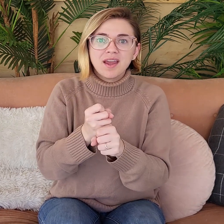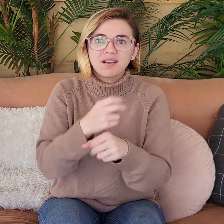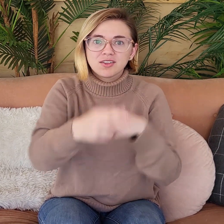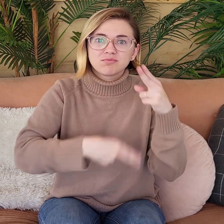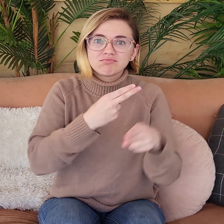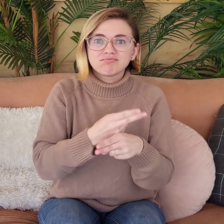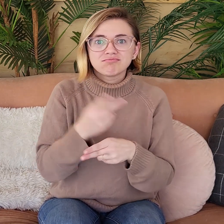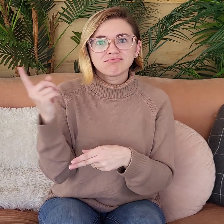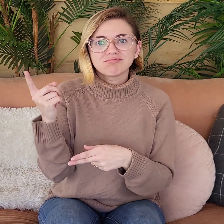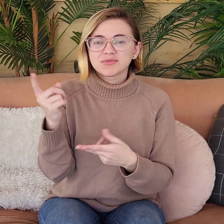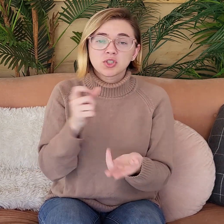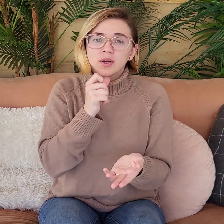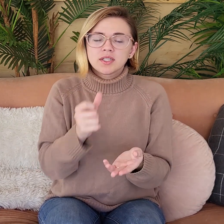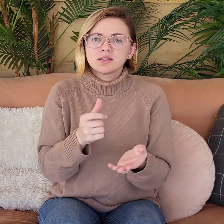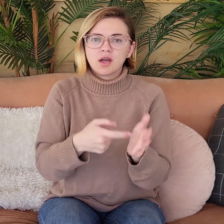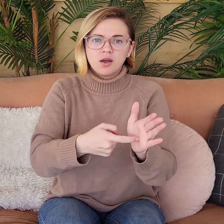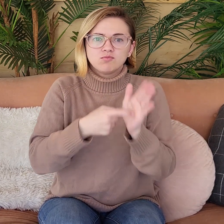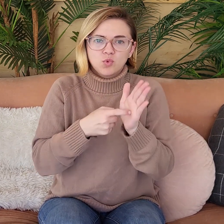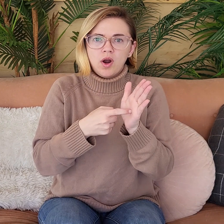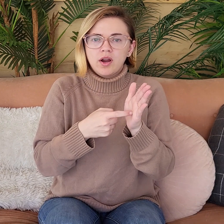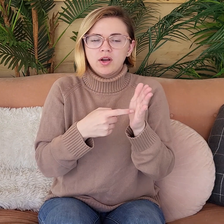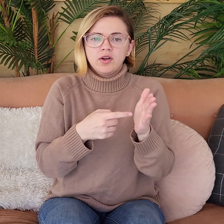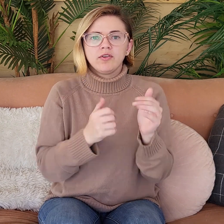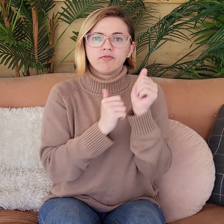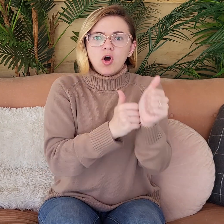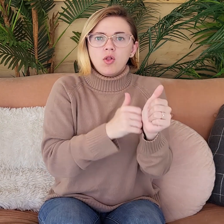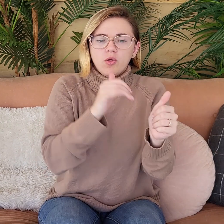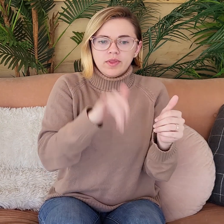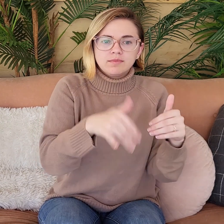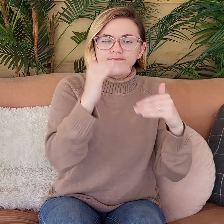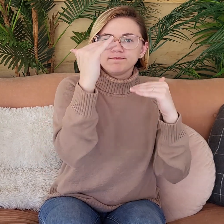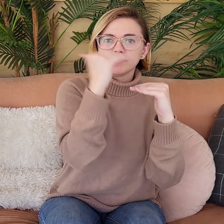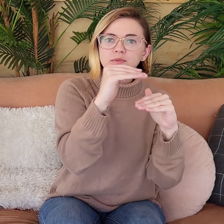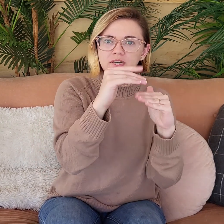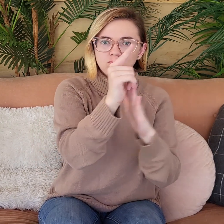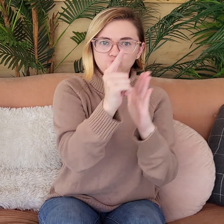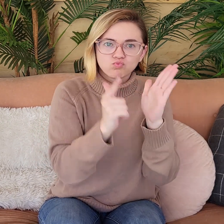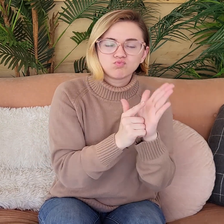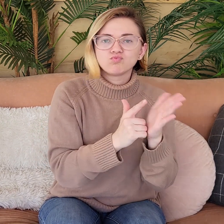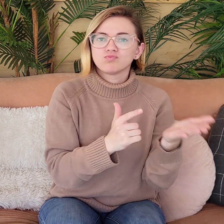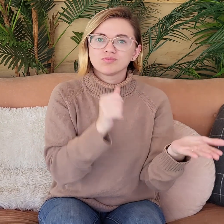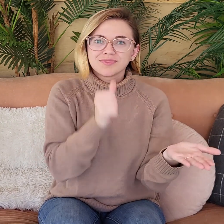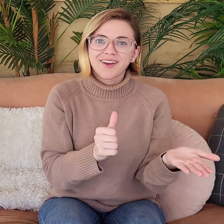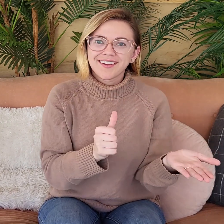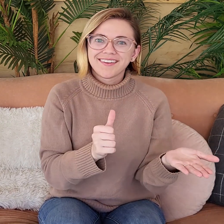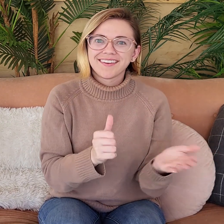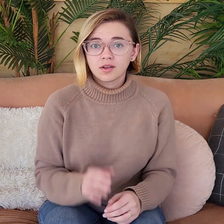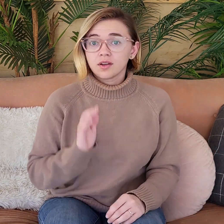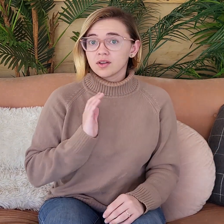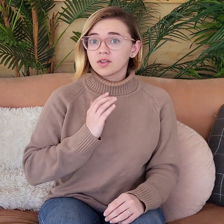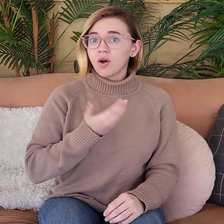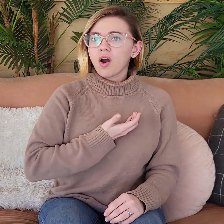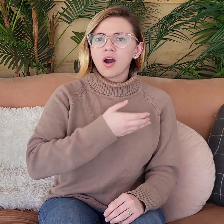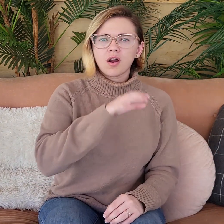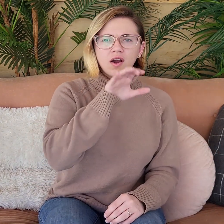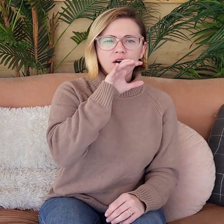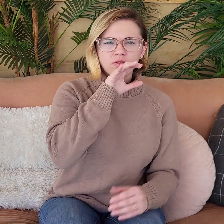universe works because He made the universe. So He's not required to follow those limitations of those laws.